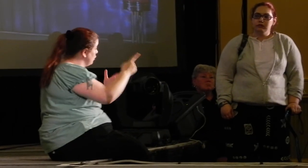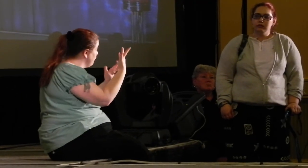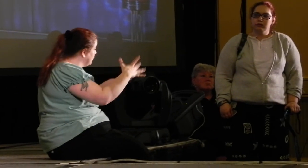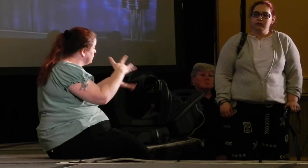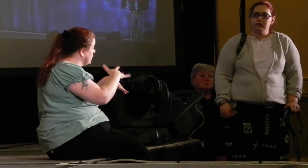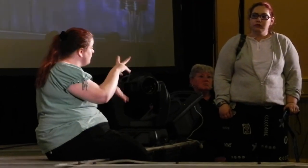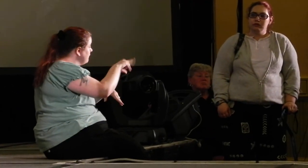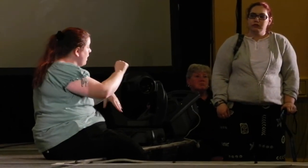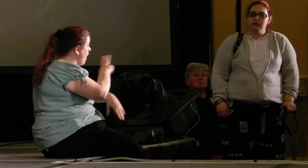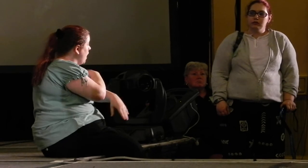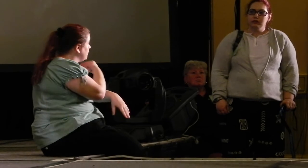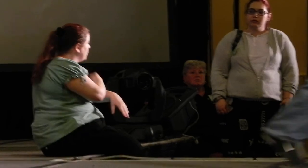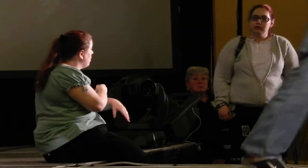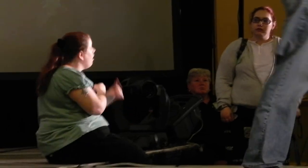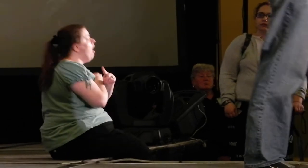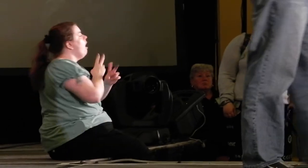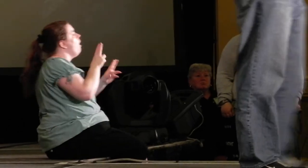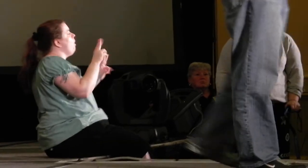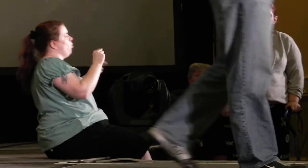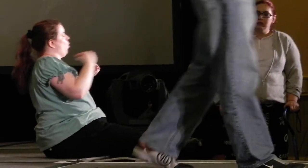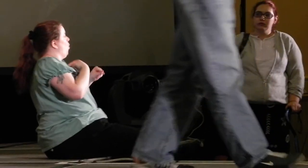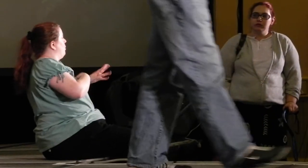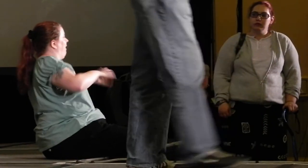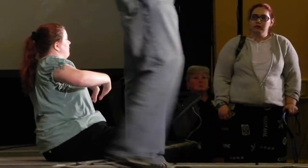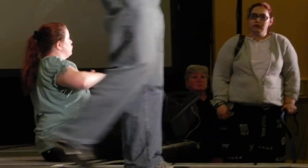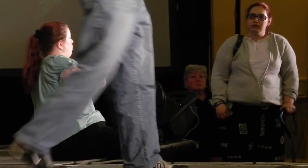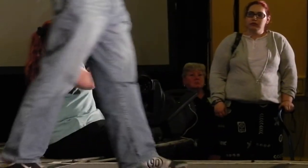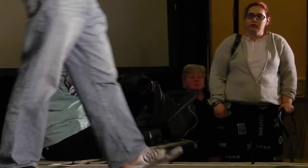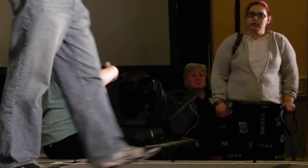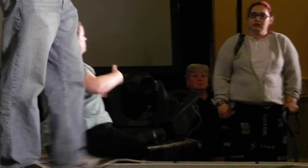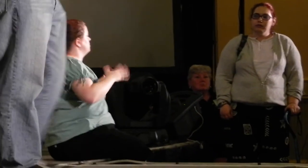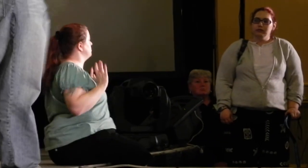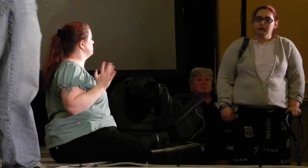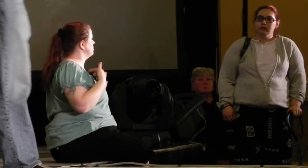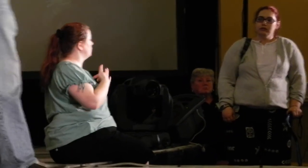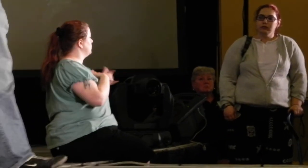Oh, no, we're just doing it now. Like, that's something we're doing right now. You know, so...